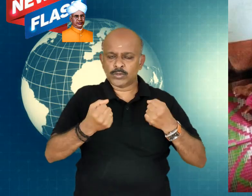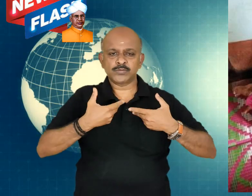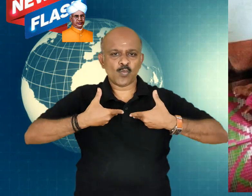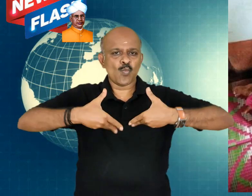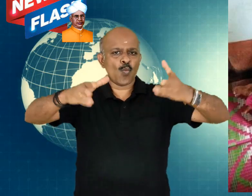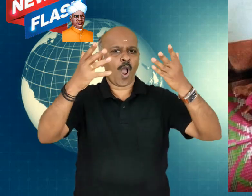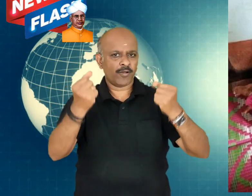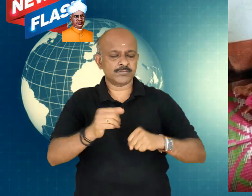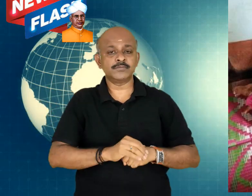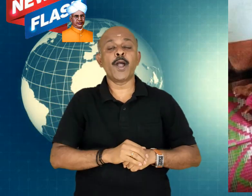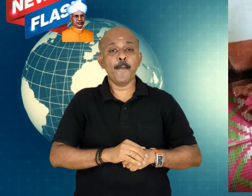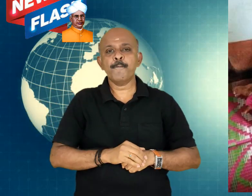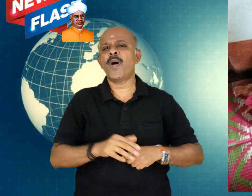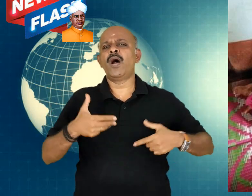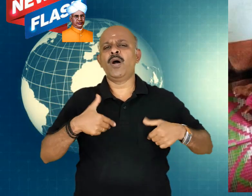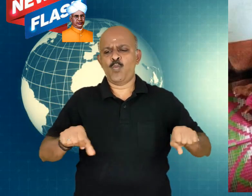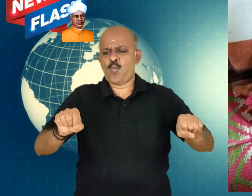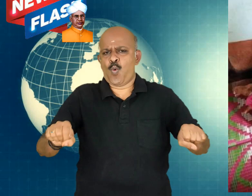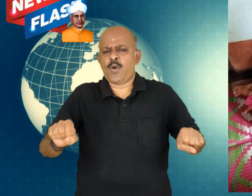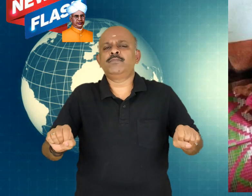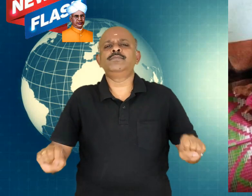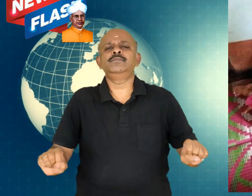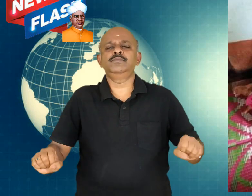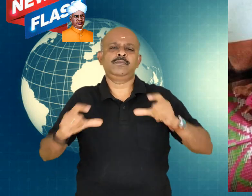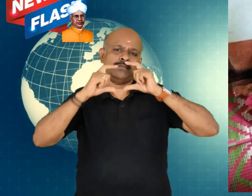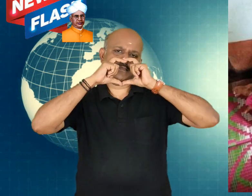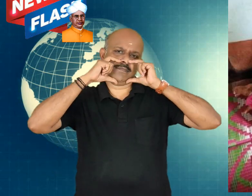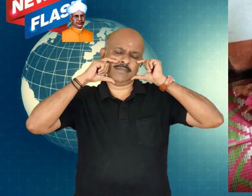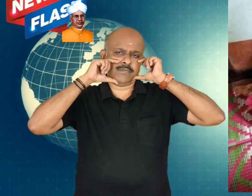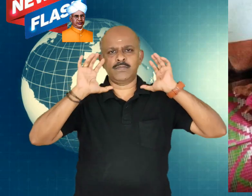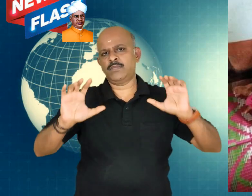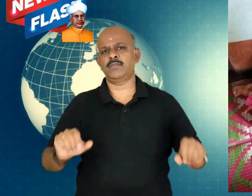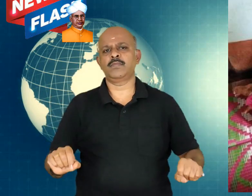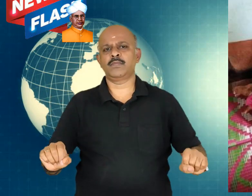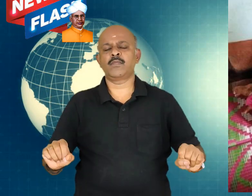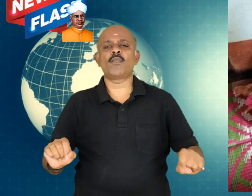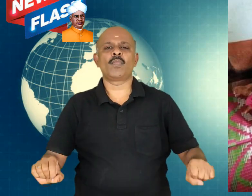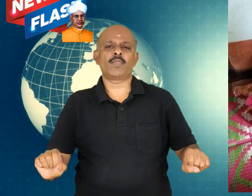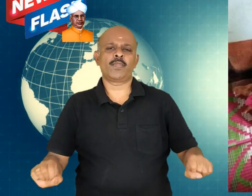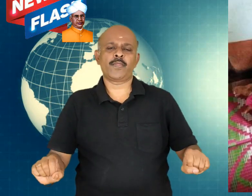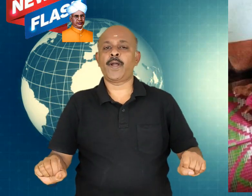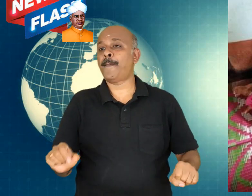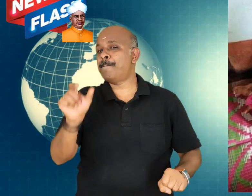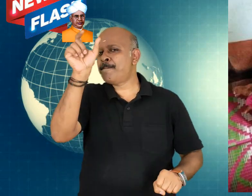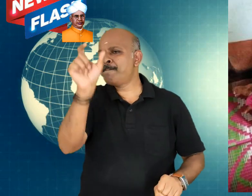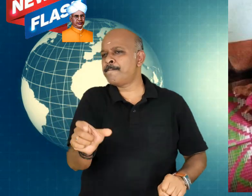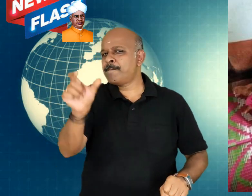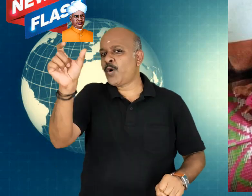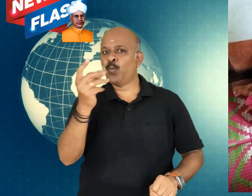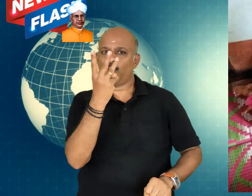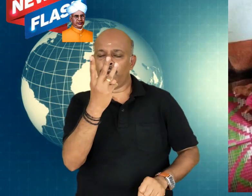She was on her way to a student's home to explain. At that day only, she was